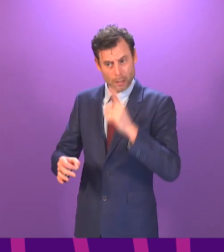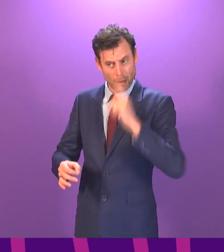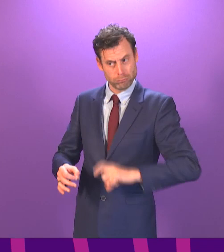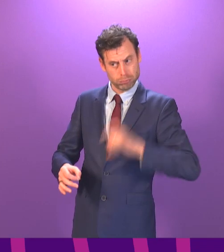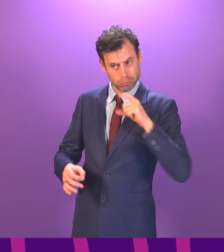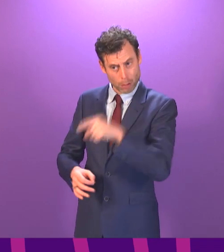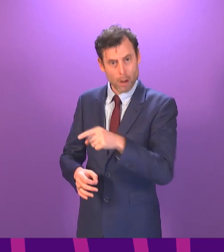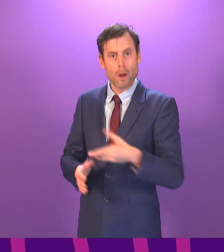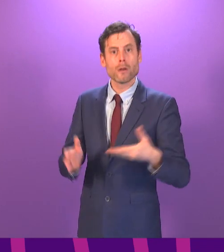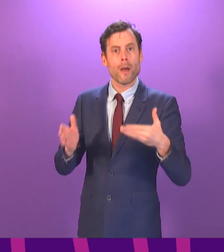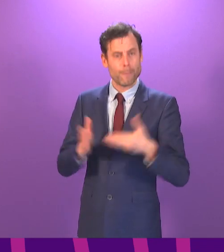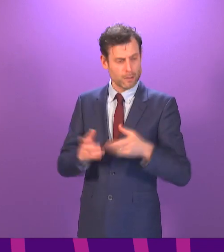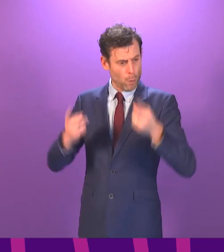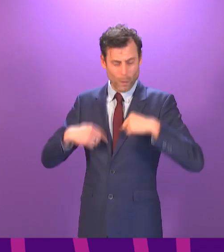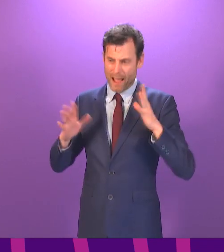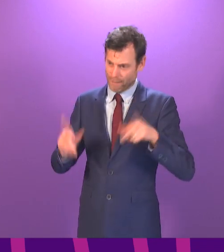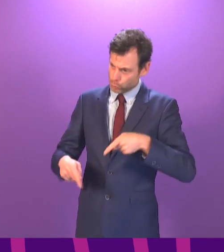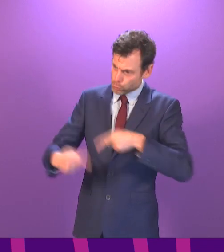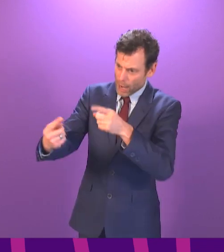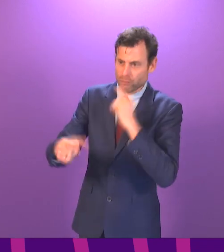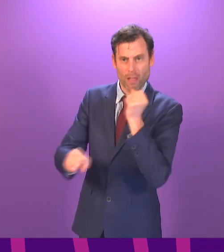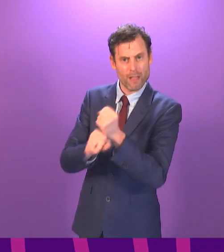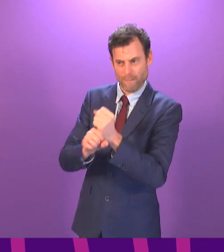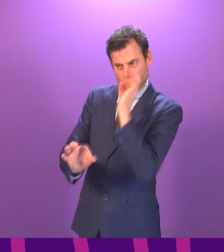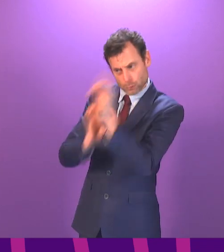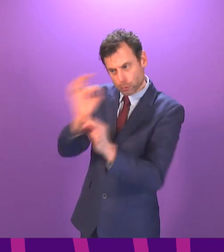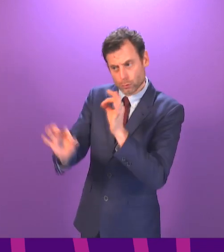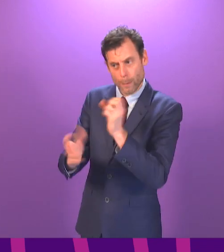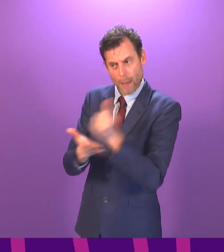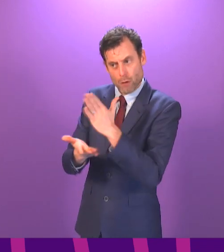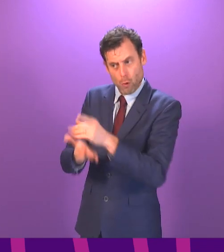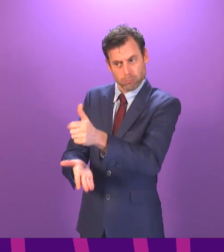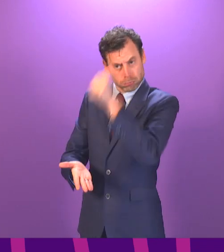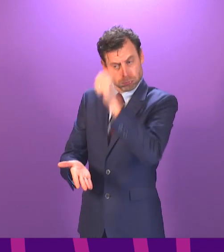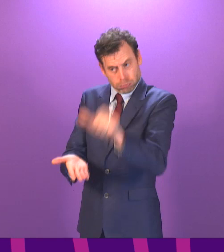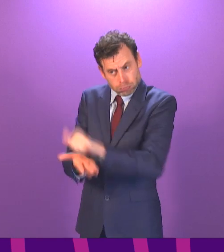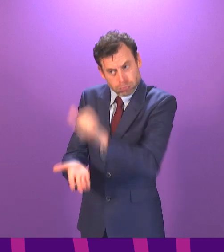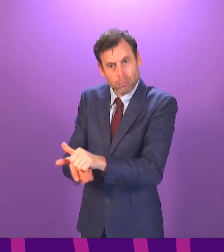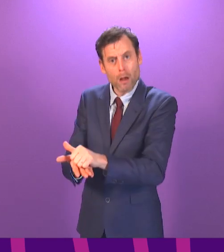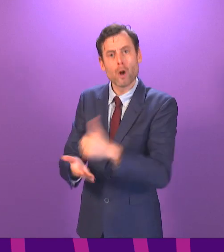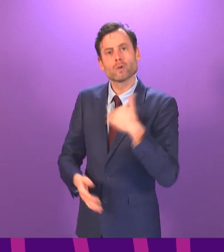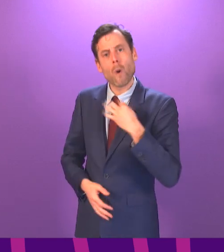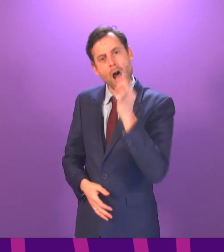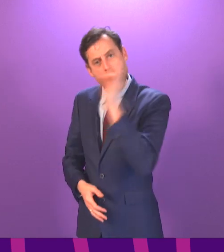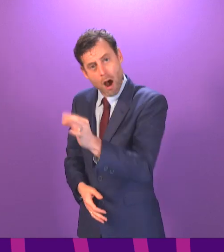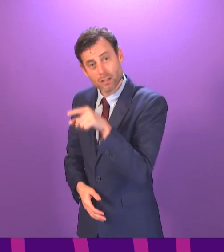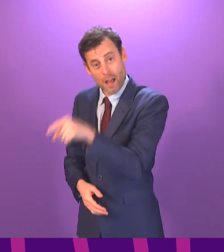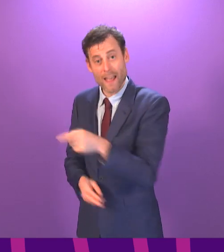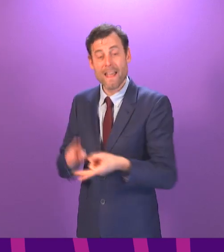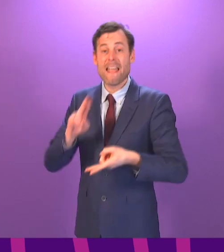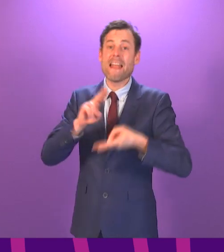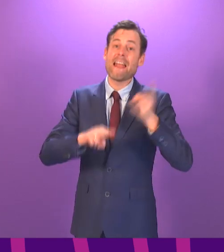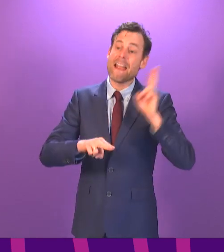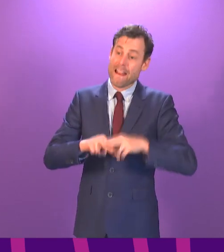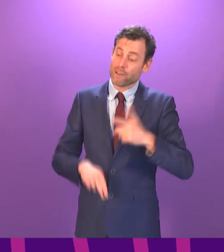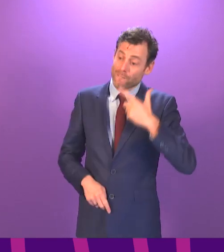to hold the government to account. It is therefore critically important. Can I therefore ask her, if she is found